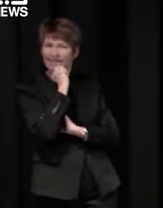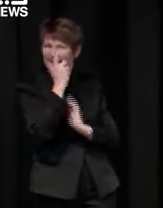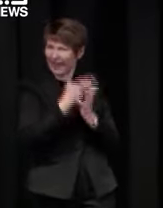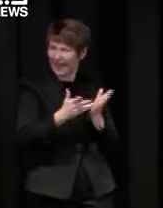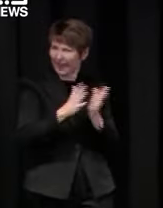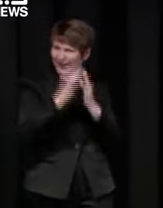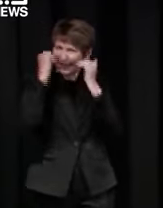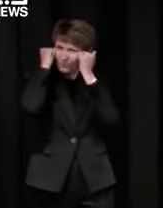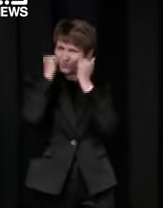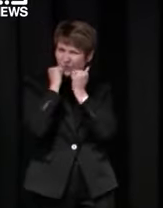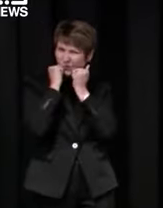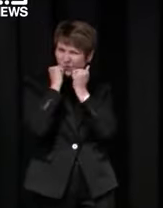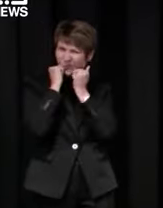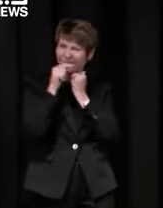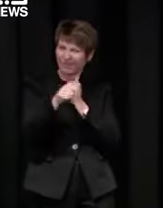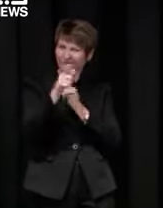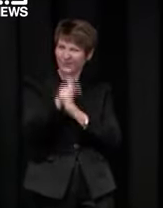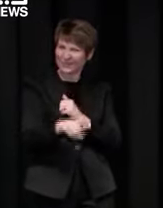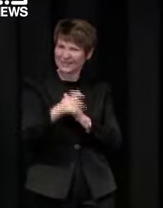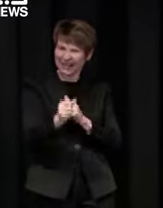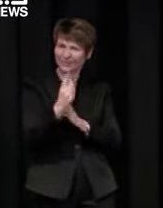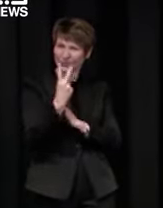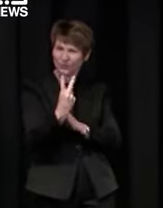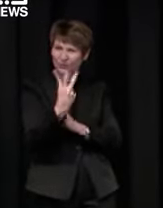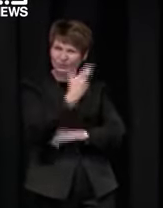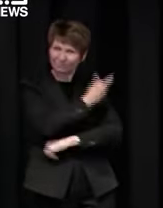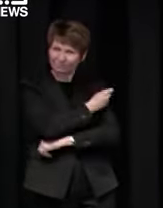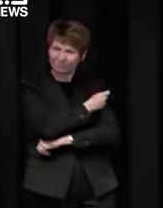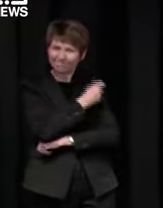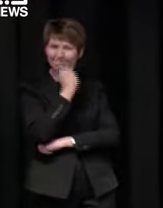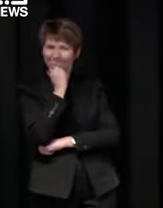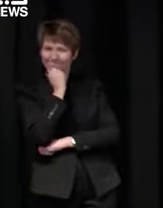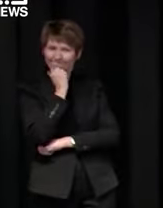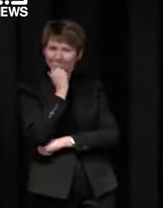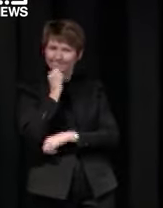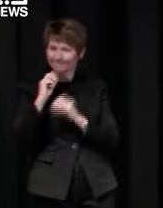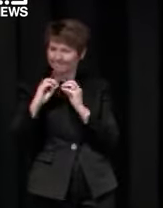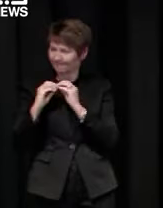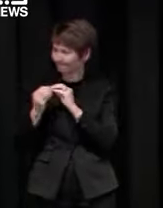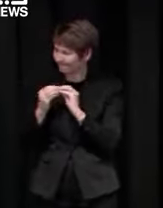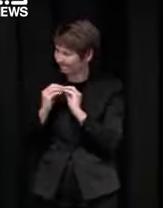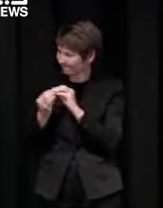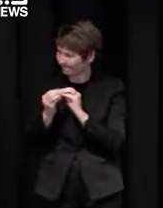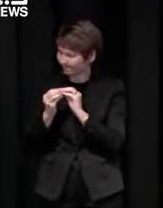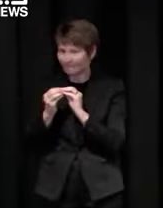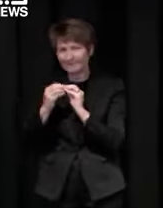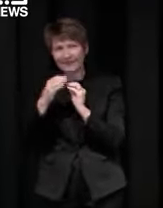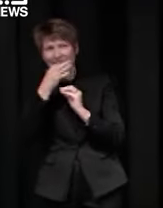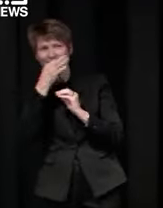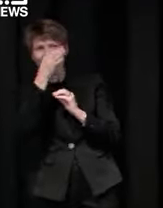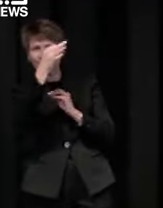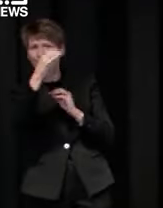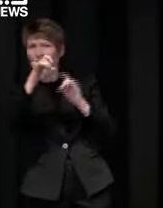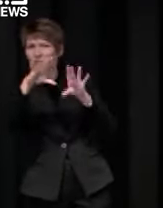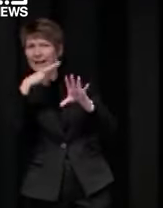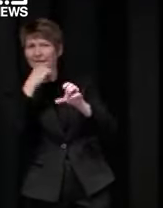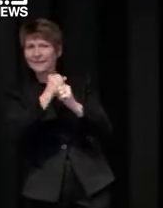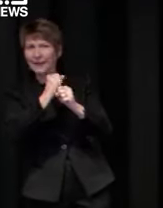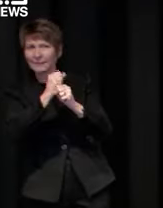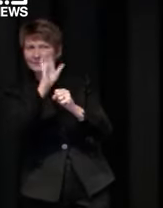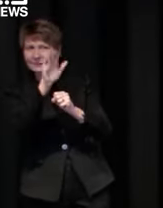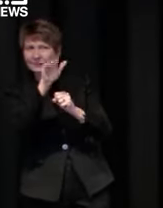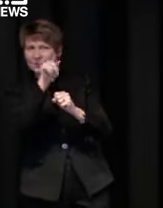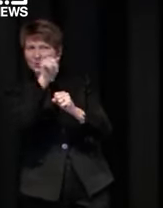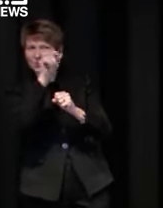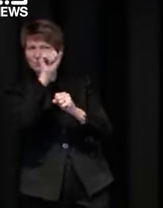vaccination status as part of these trials so how the Commonwealth vax data can best be integrated with the Service